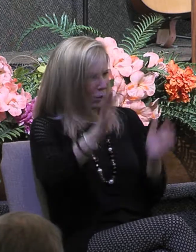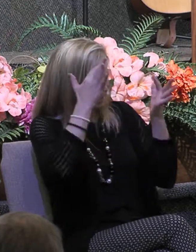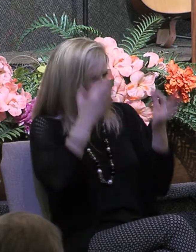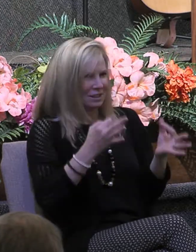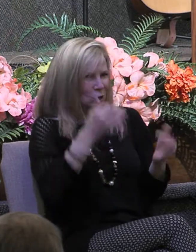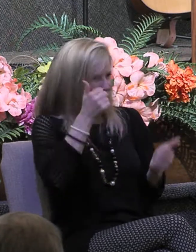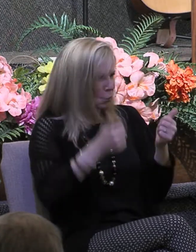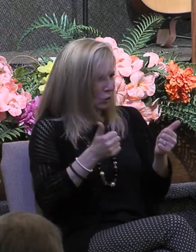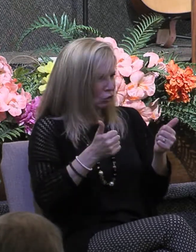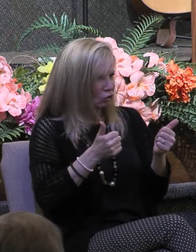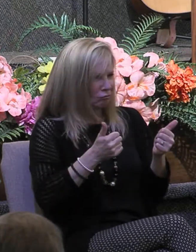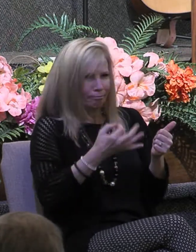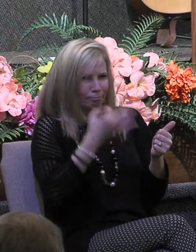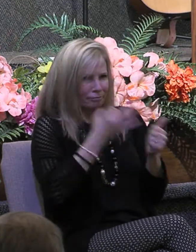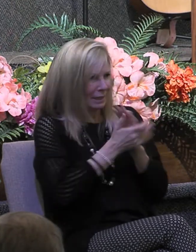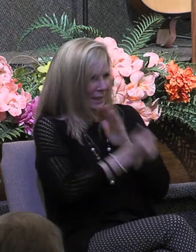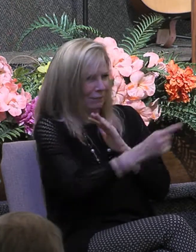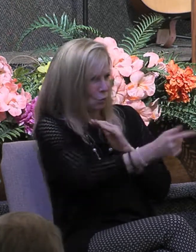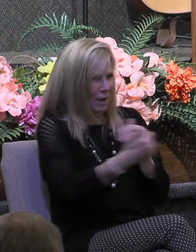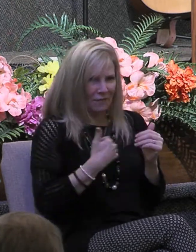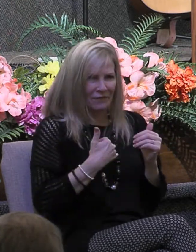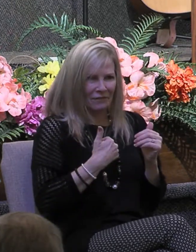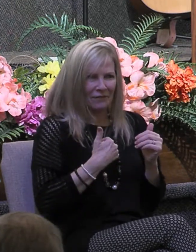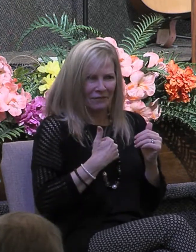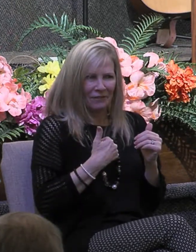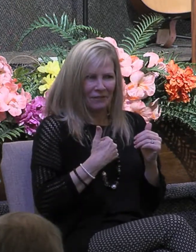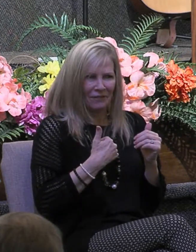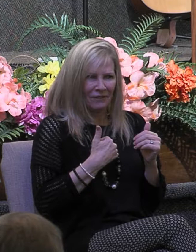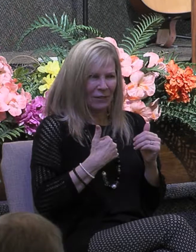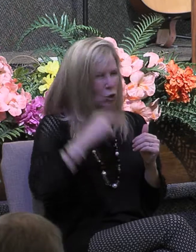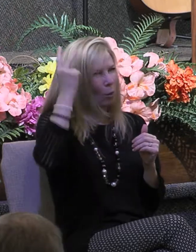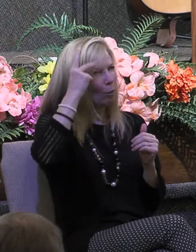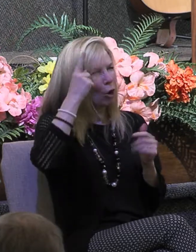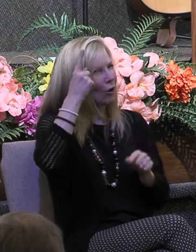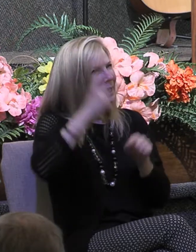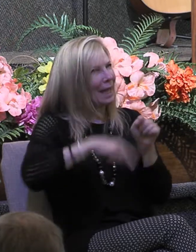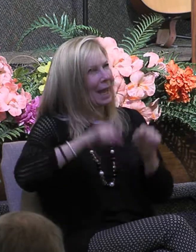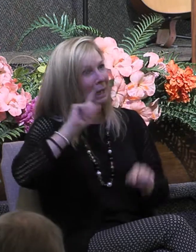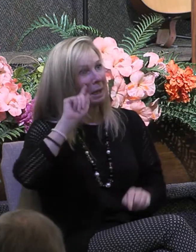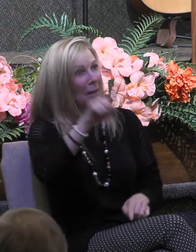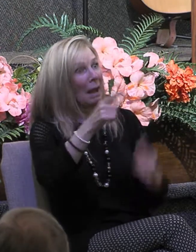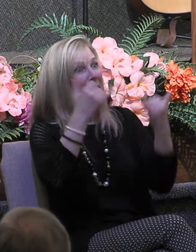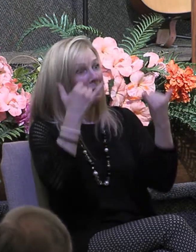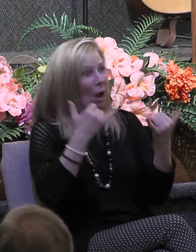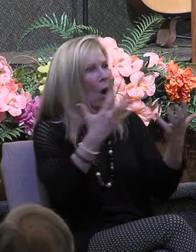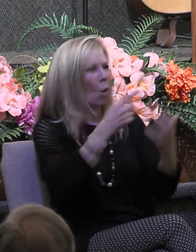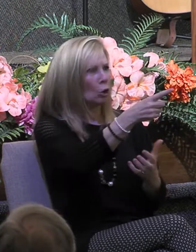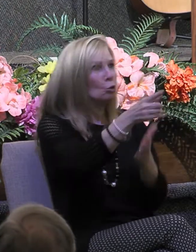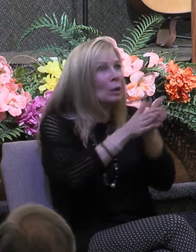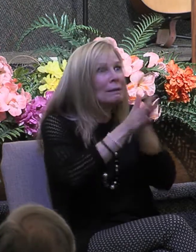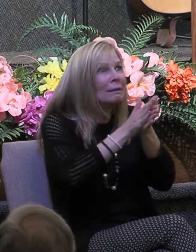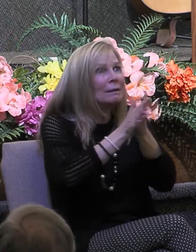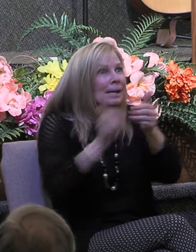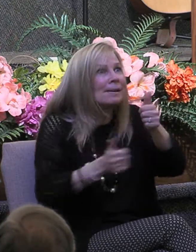gifts that they have. So Paul certainly can't be commanding them now to desire the greater gifts.